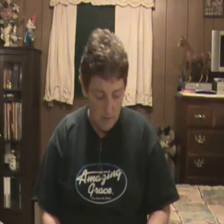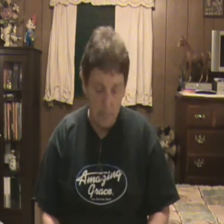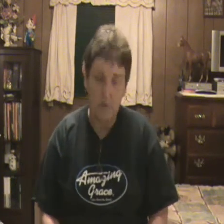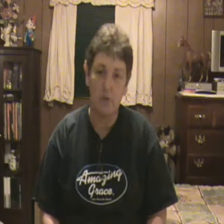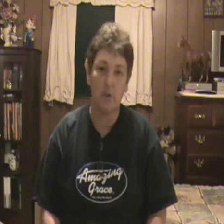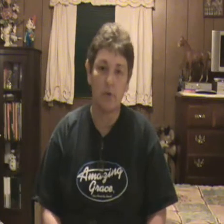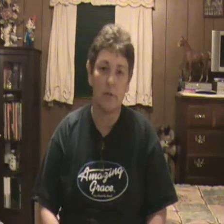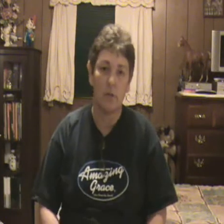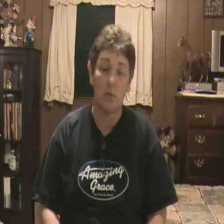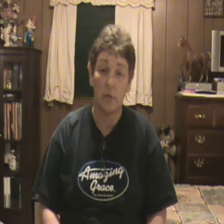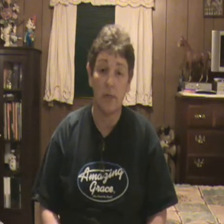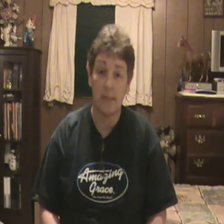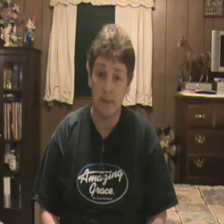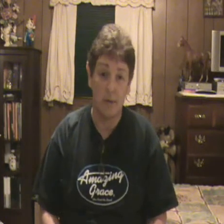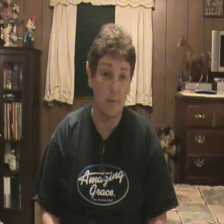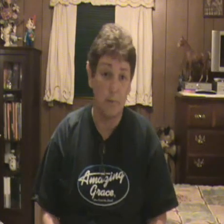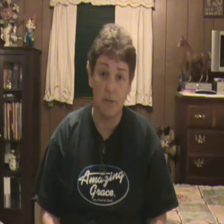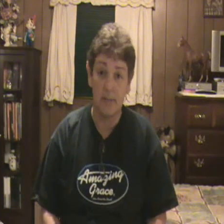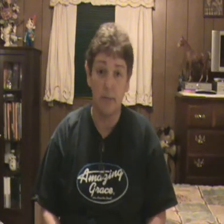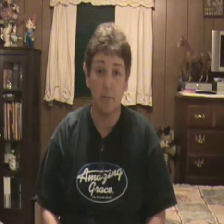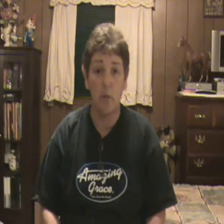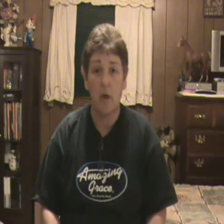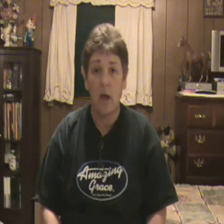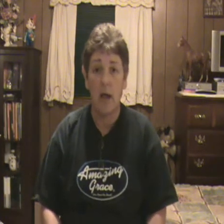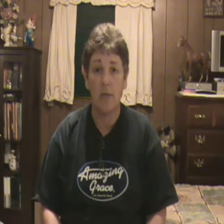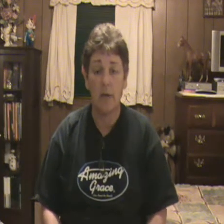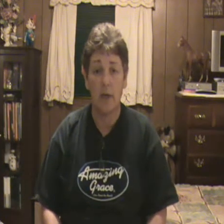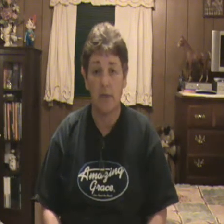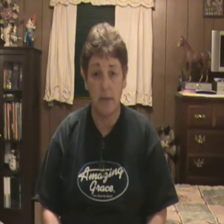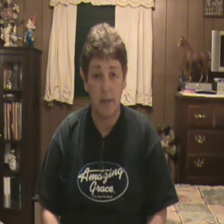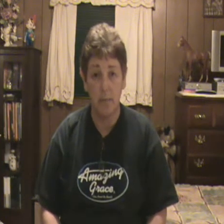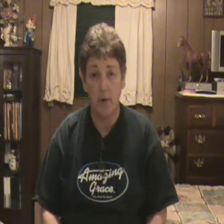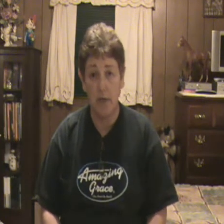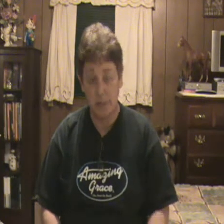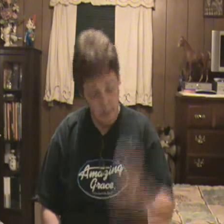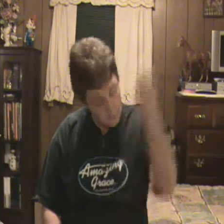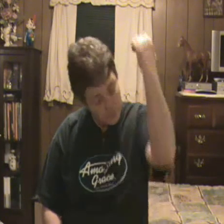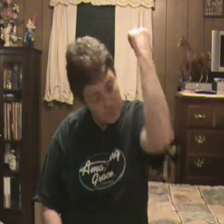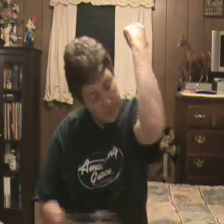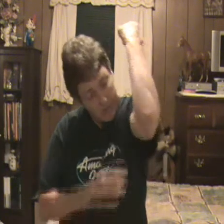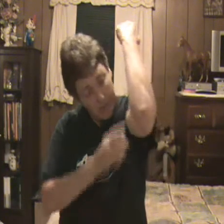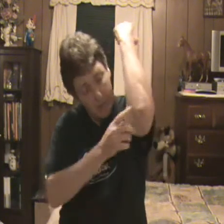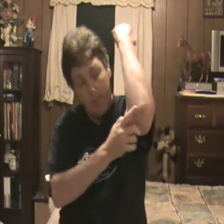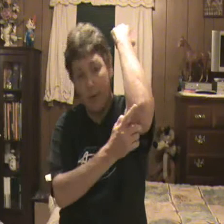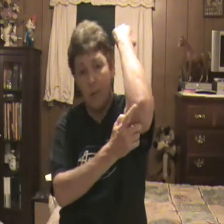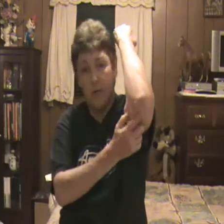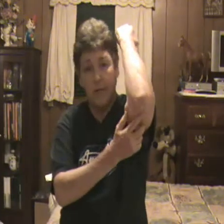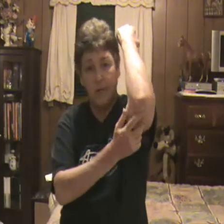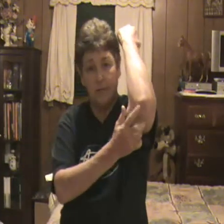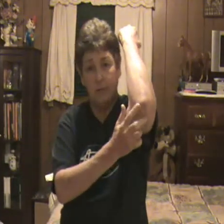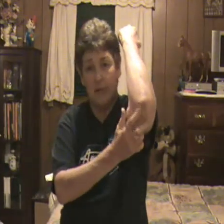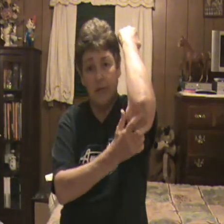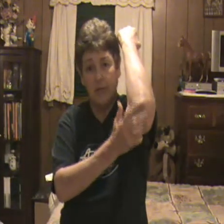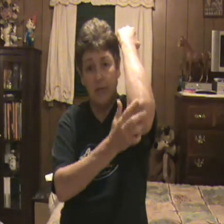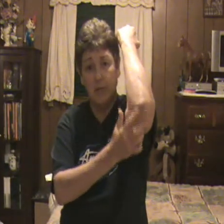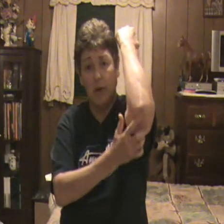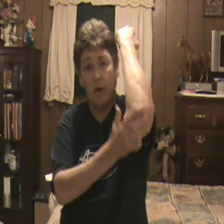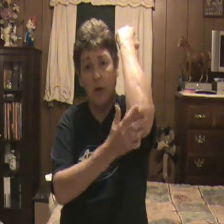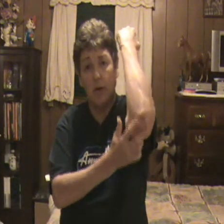The elbow surgery is really, you know, pretty simple. I had the decompression. They just cut about a one-inch incision right along